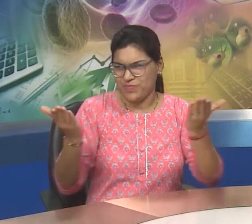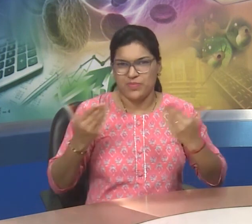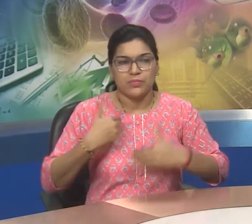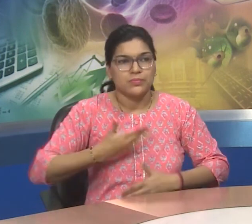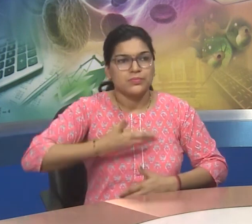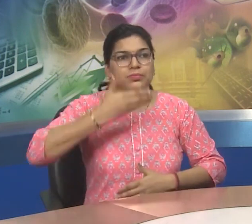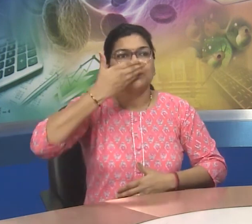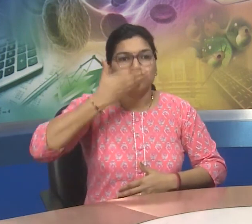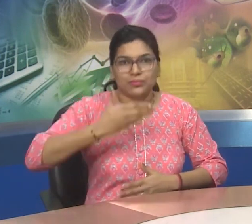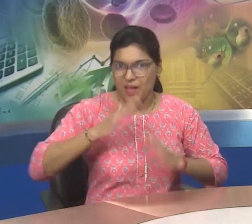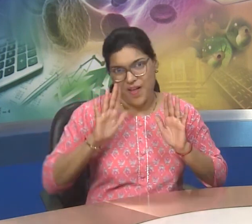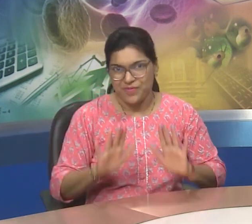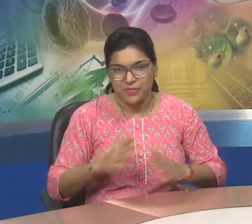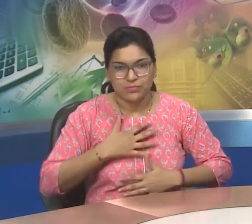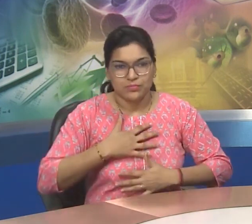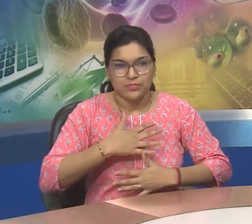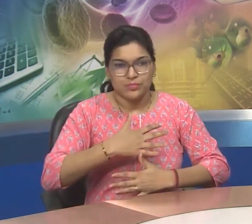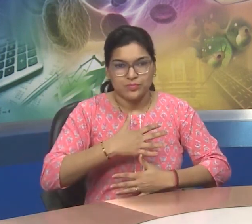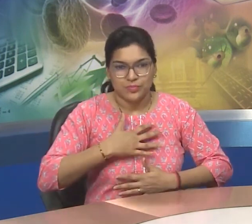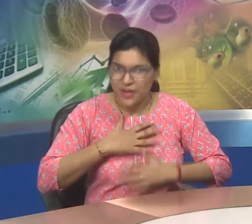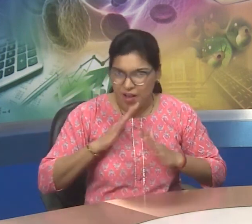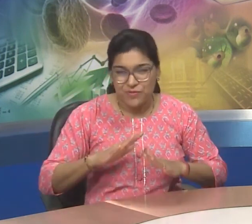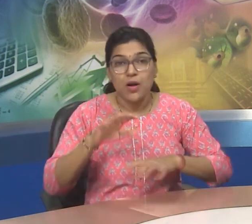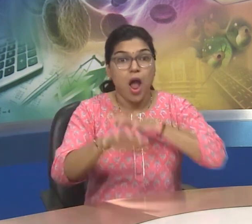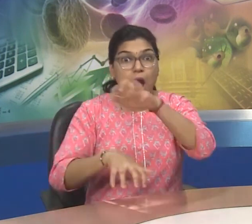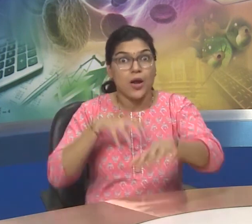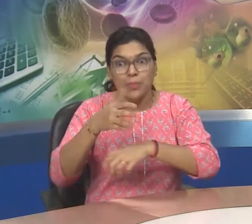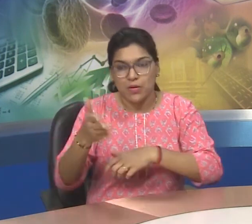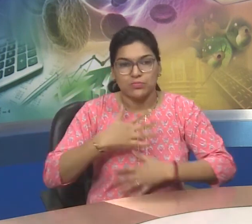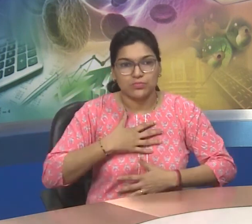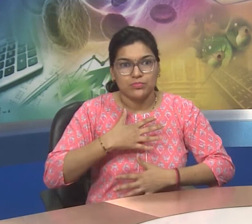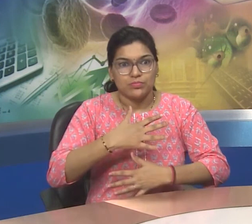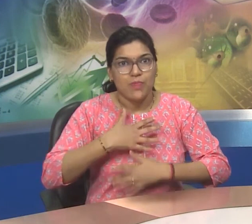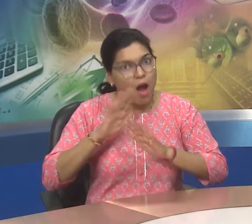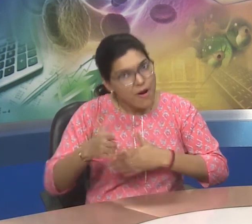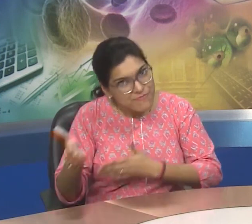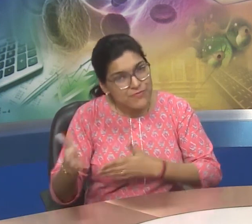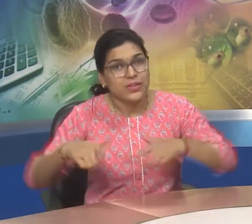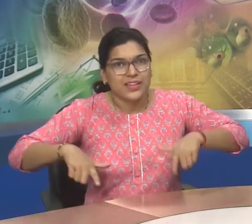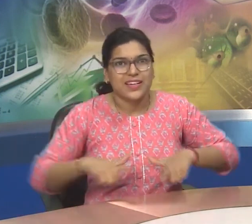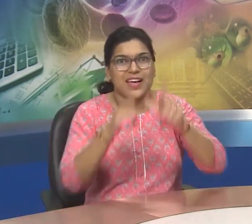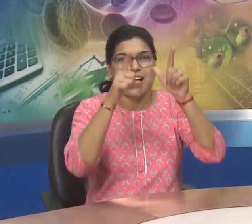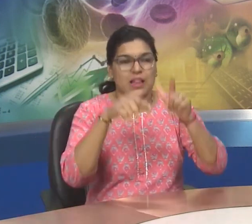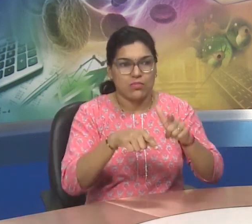are the organisms which do not have life in themselves such as